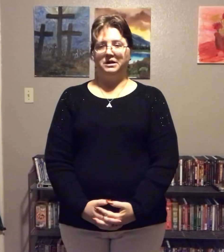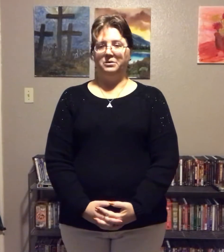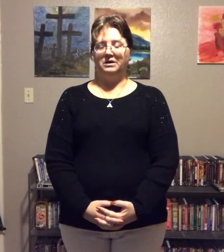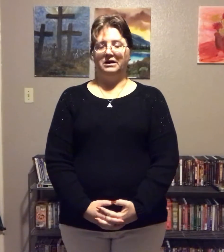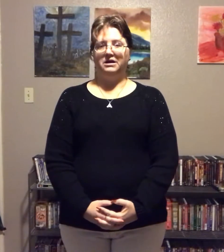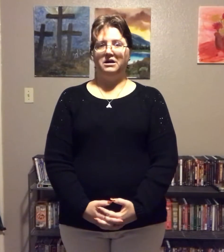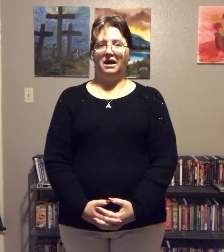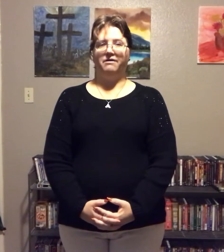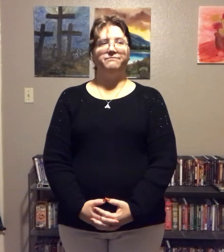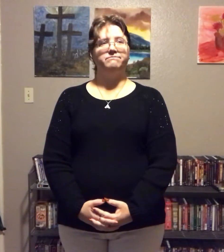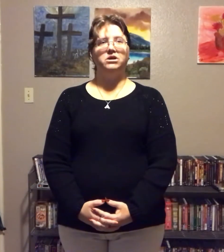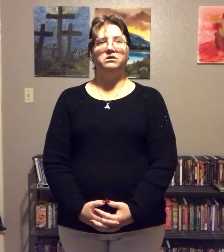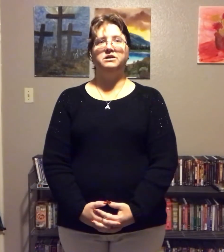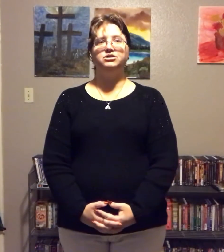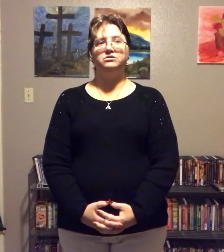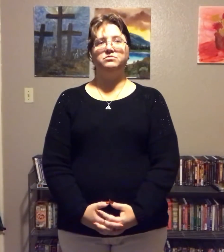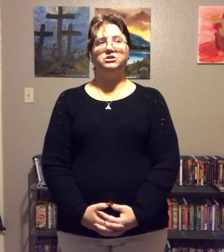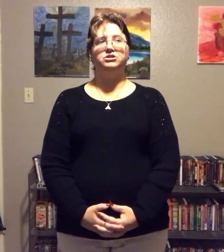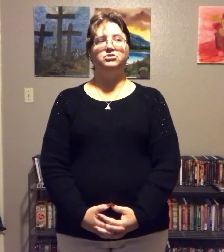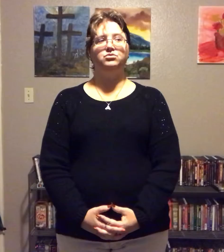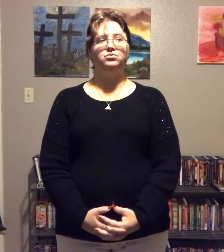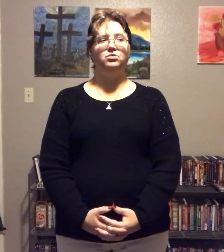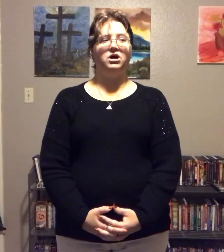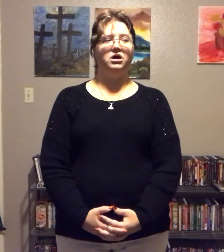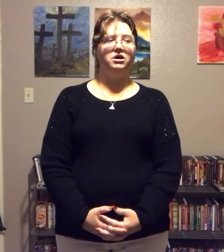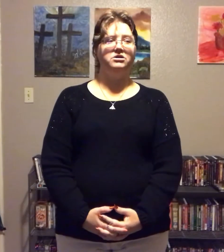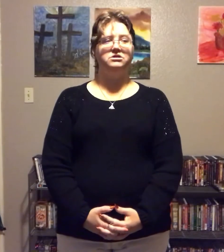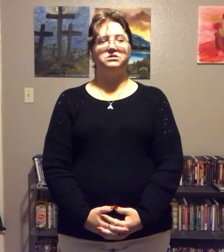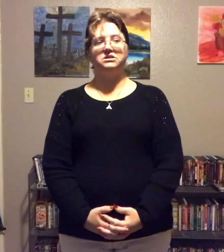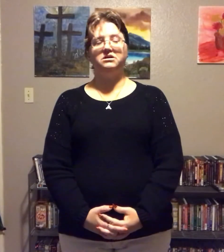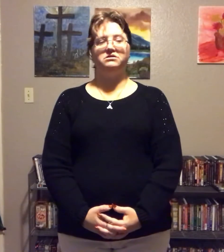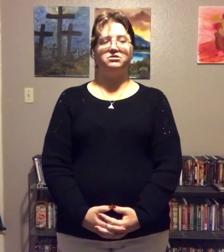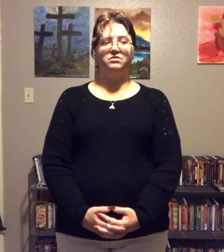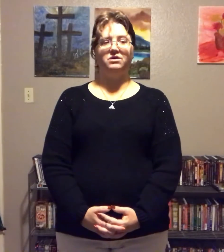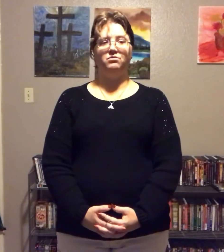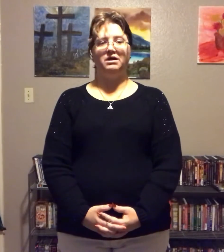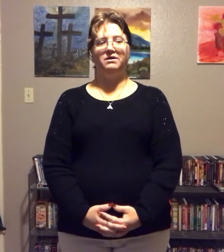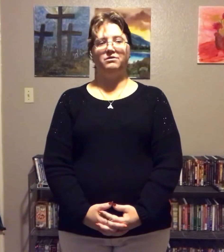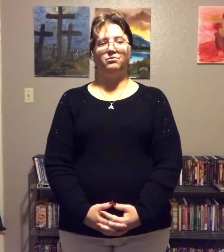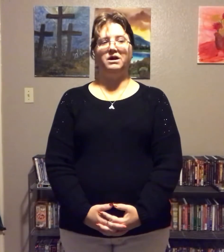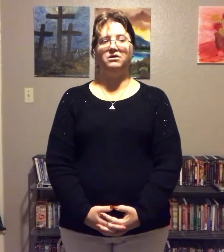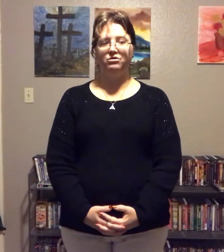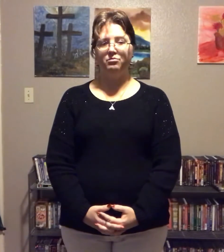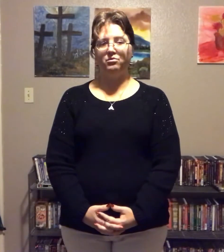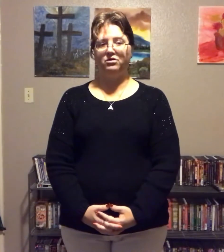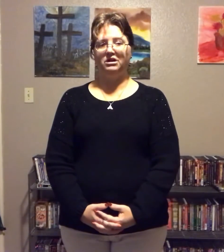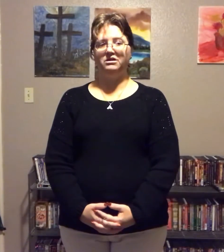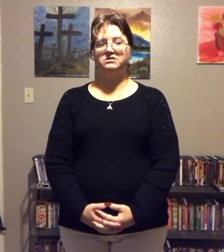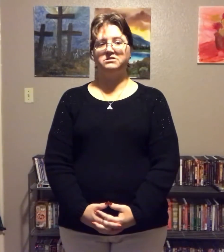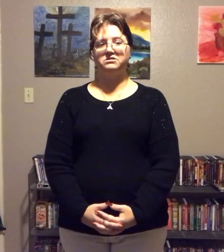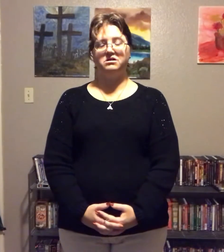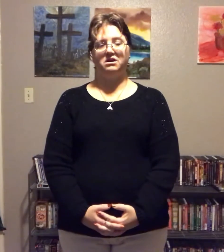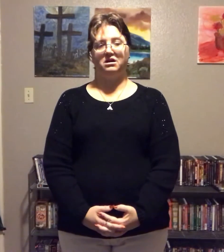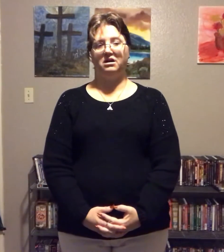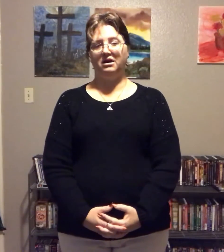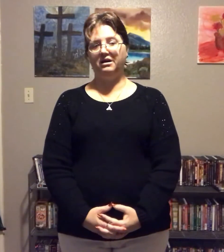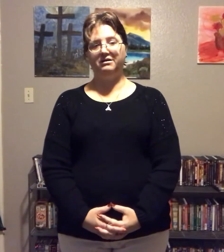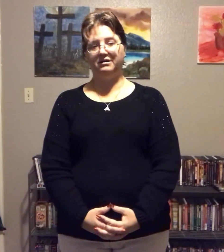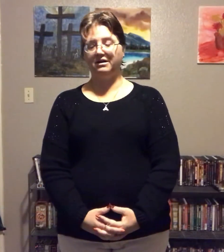So, yeah. Unless you want to just eat straight away the way a newborn eats. Unless, you